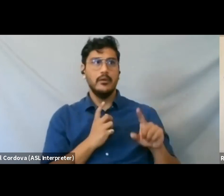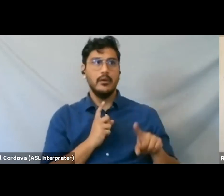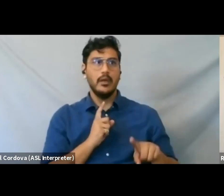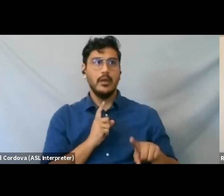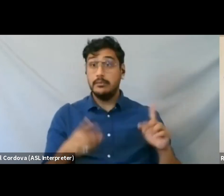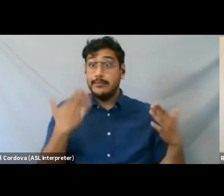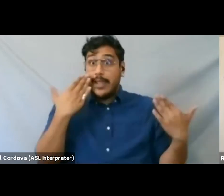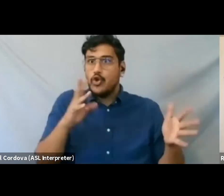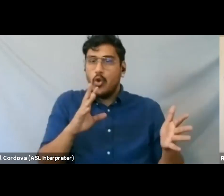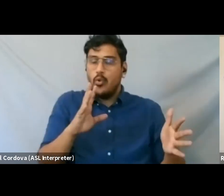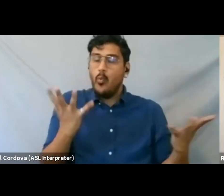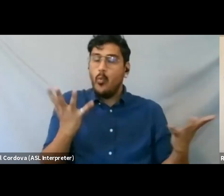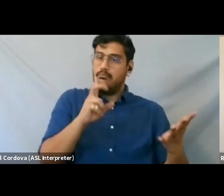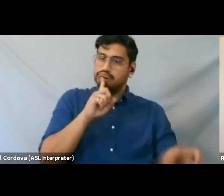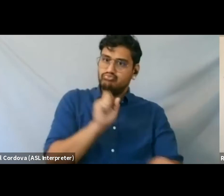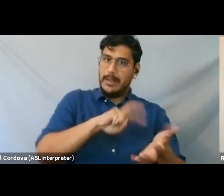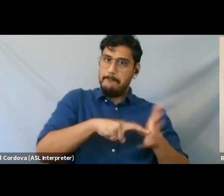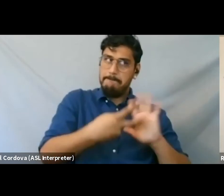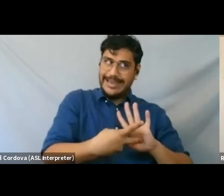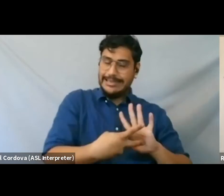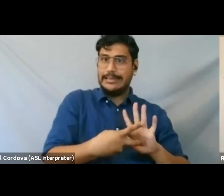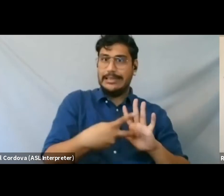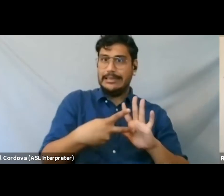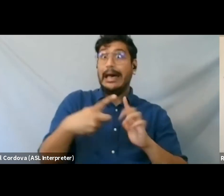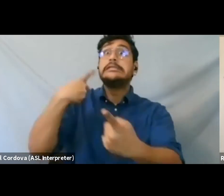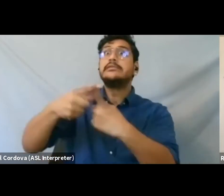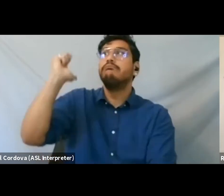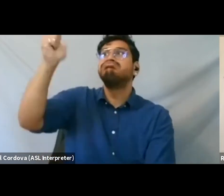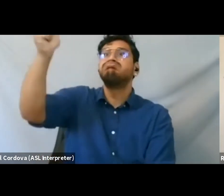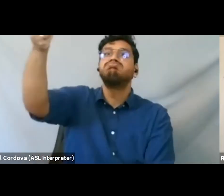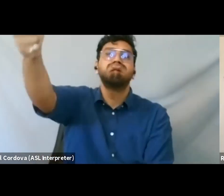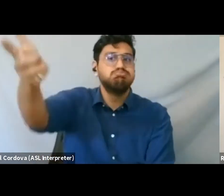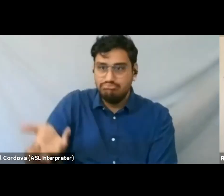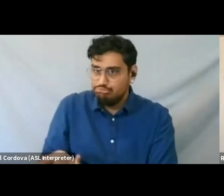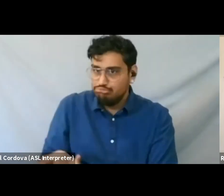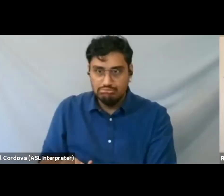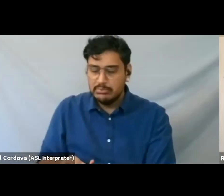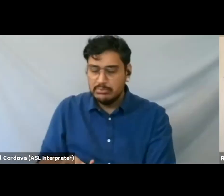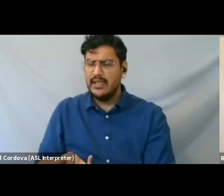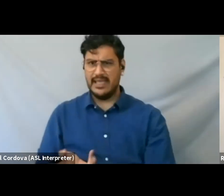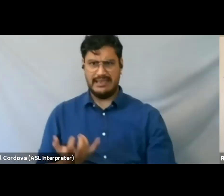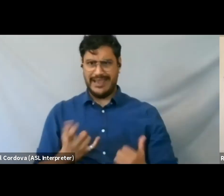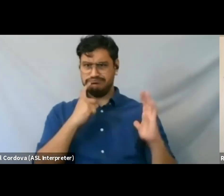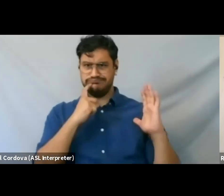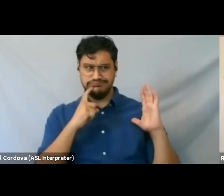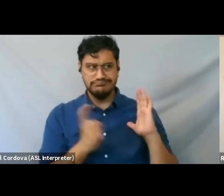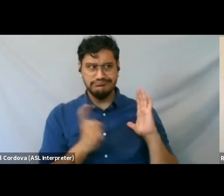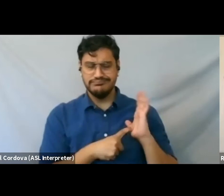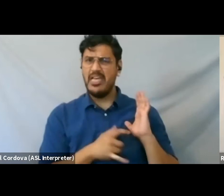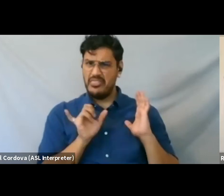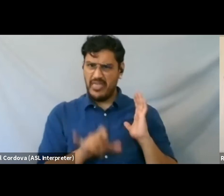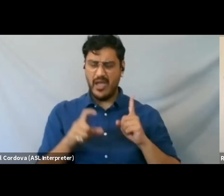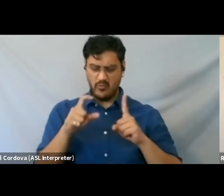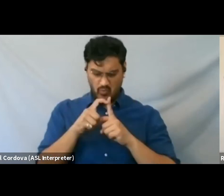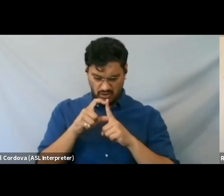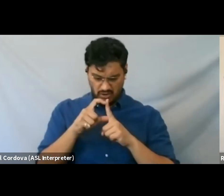after Oberlin. And I got the opportunity to really discover what changing the world can mean. And